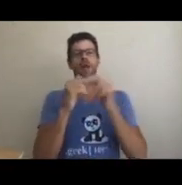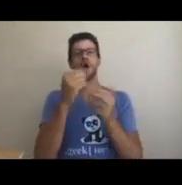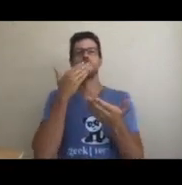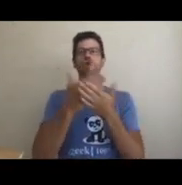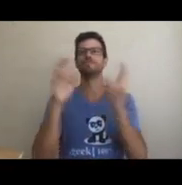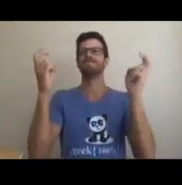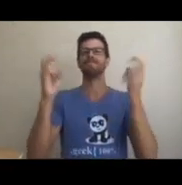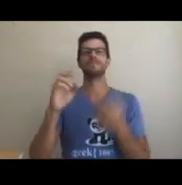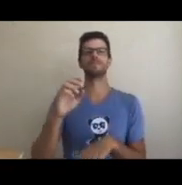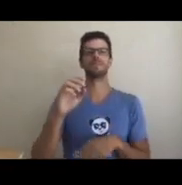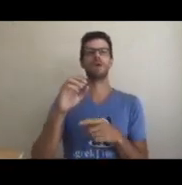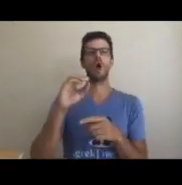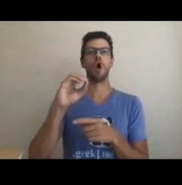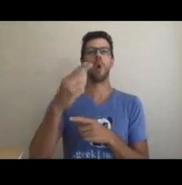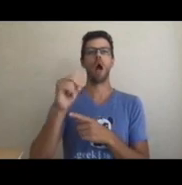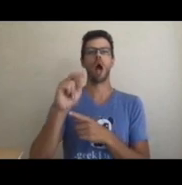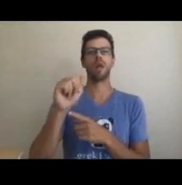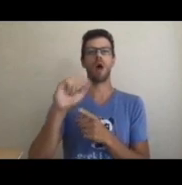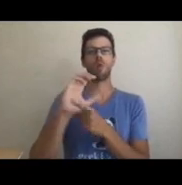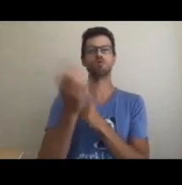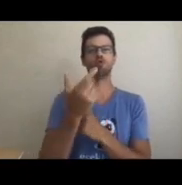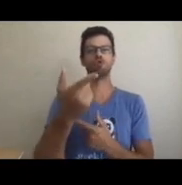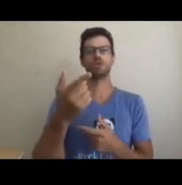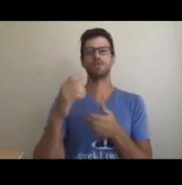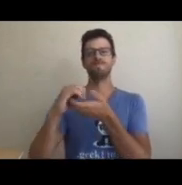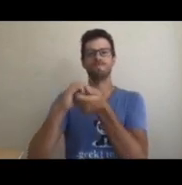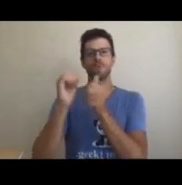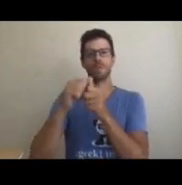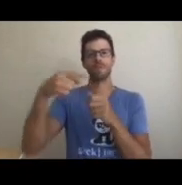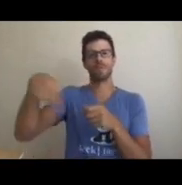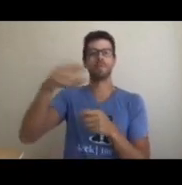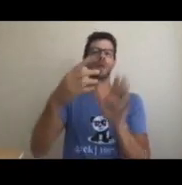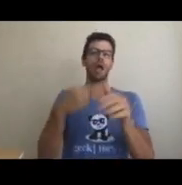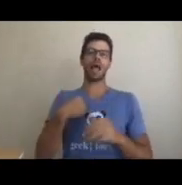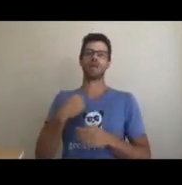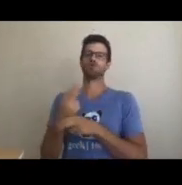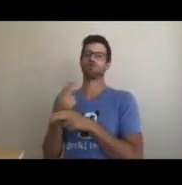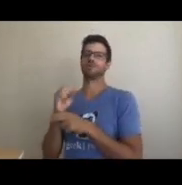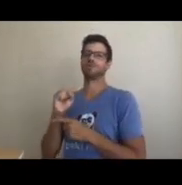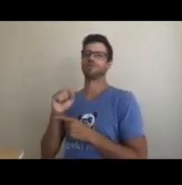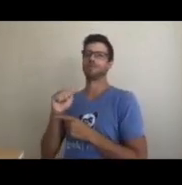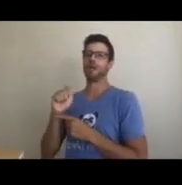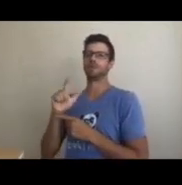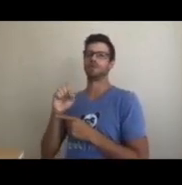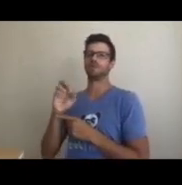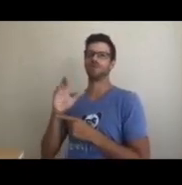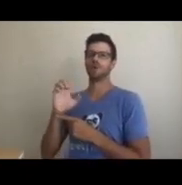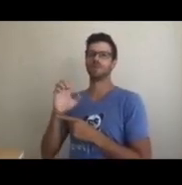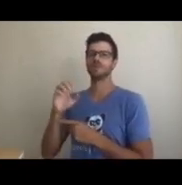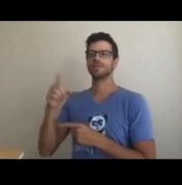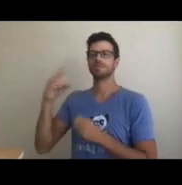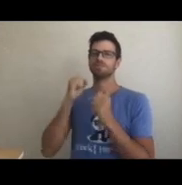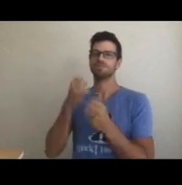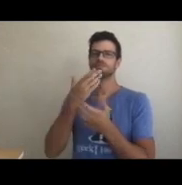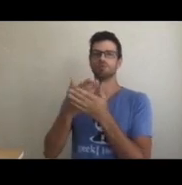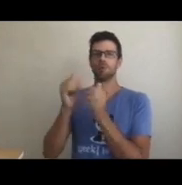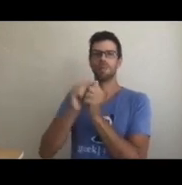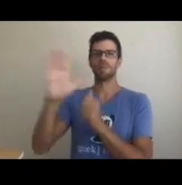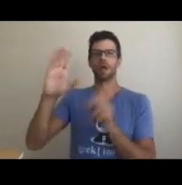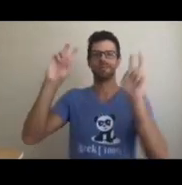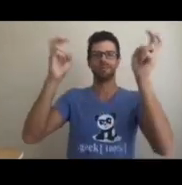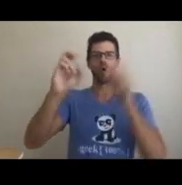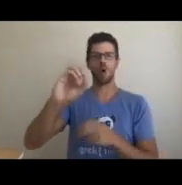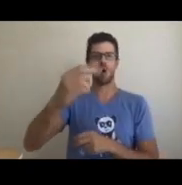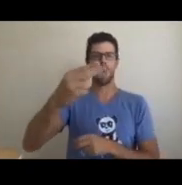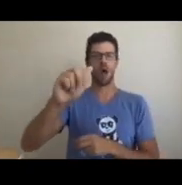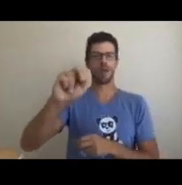as well. It creates a good Awana culture. I personally like to use Salesforce. They